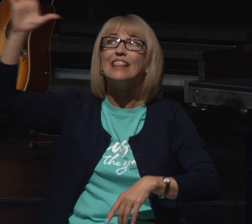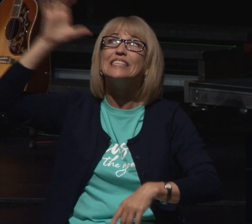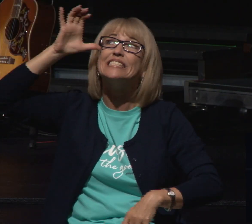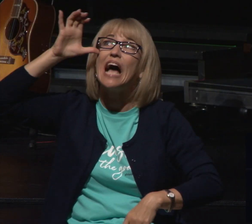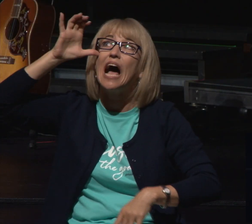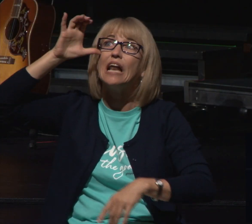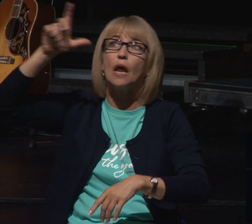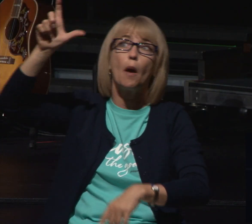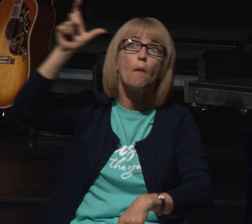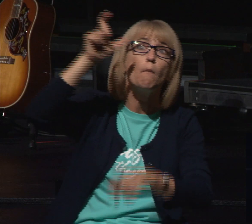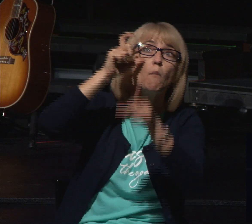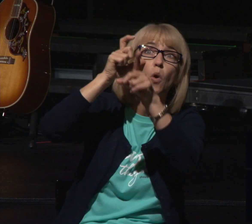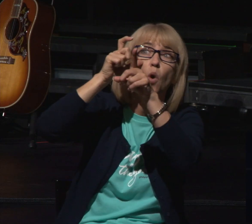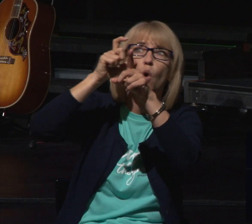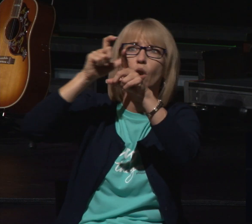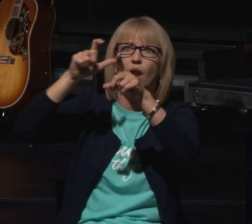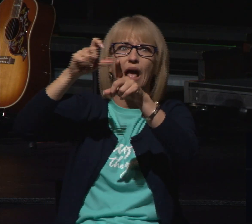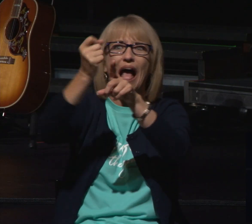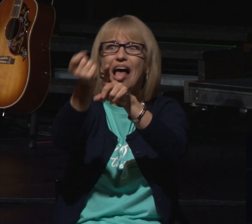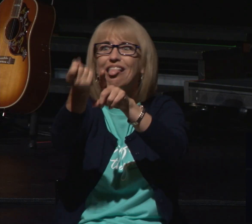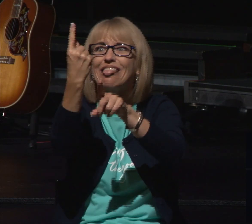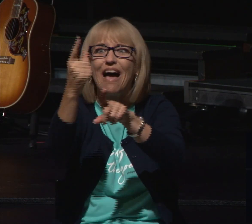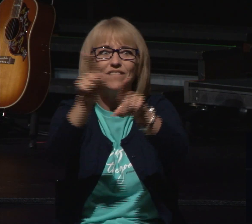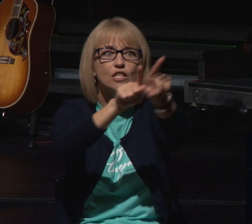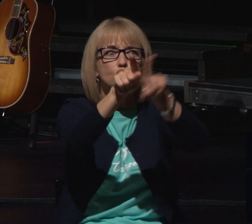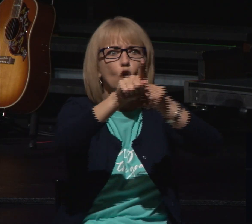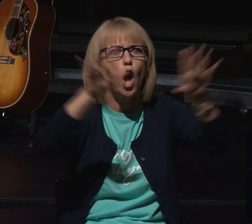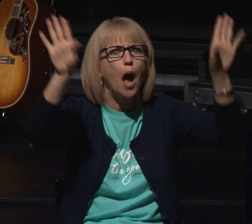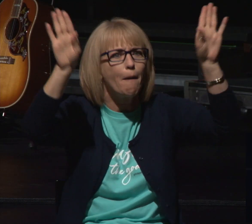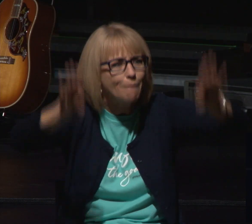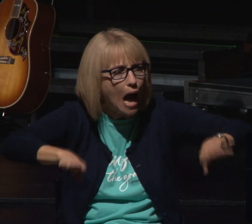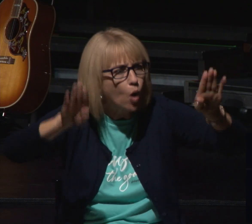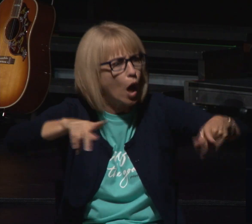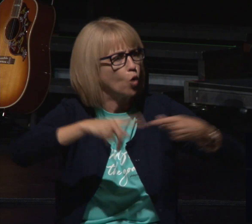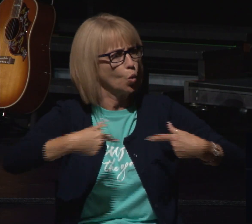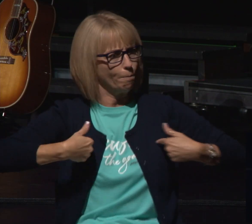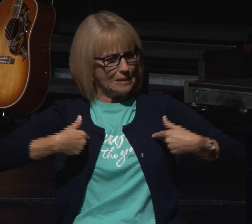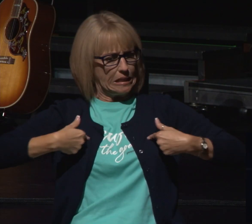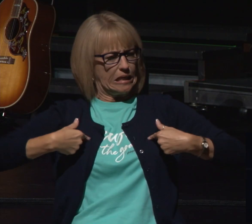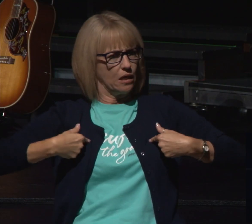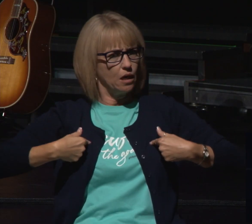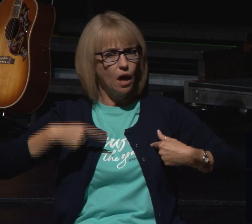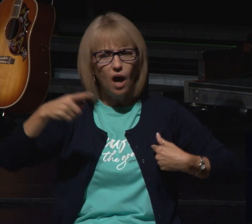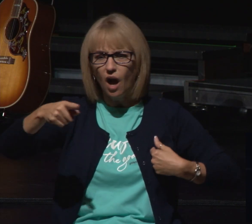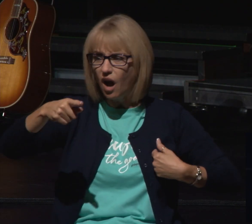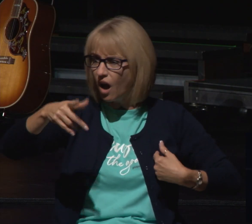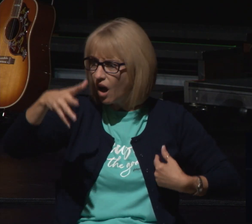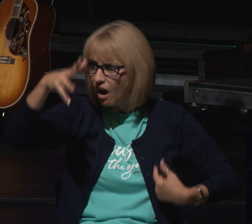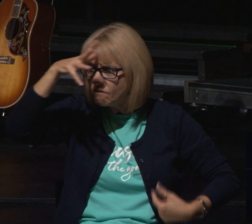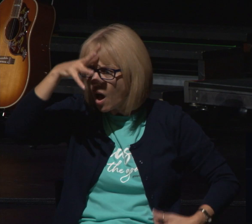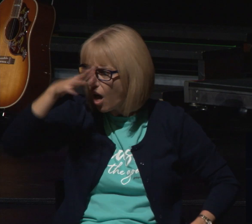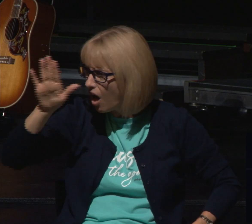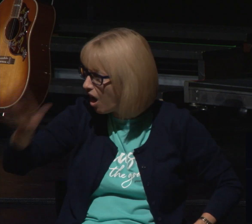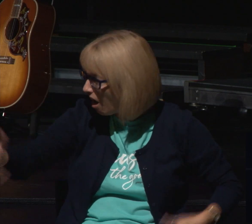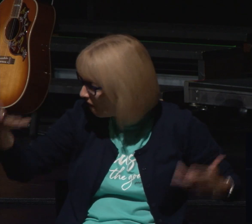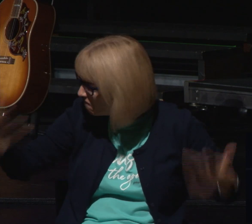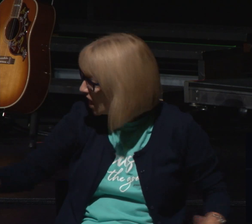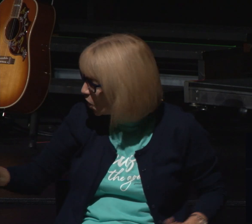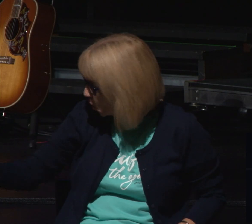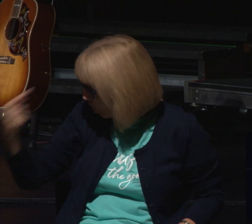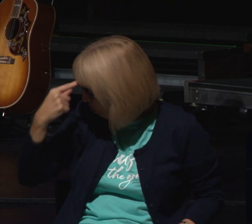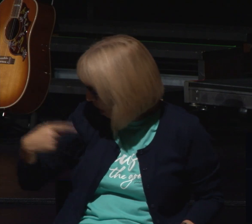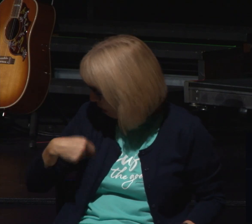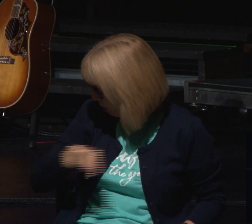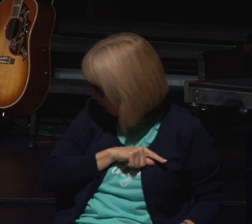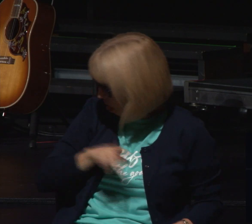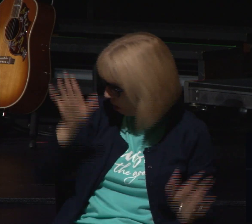stars were all bowing down to me and he told his father and his father rebuked him over it he said do you think your mom and dad and all your brothers are going to